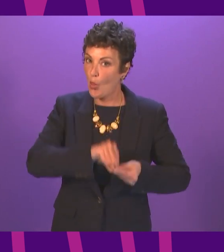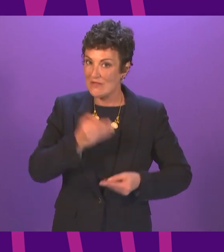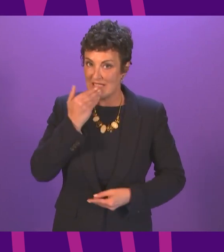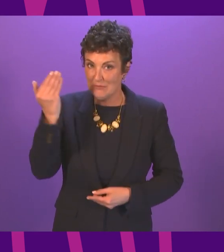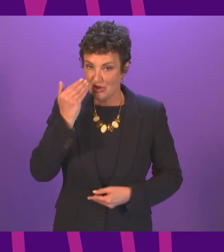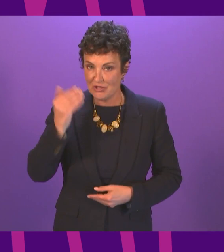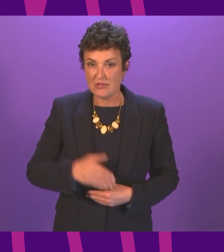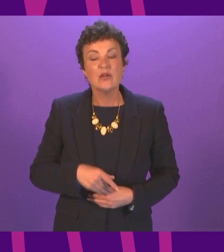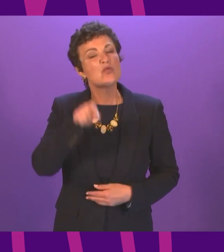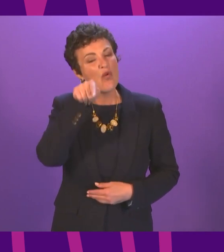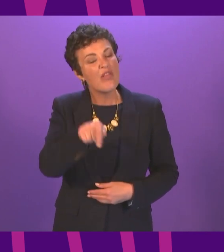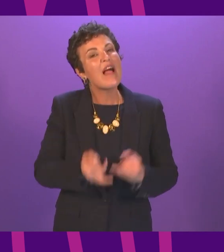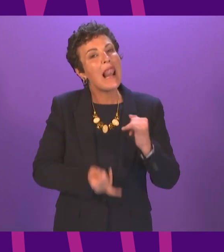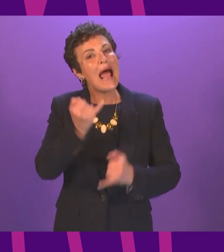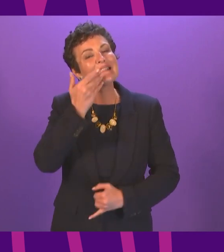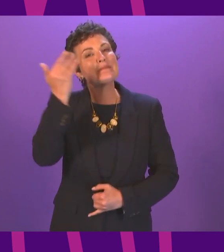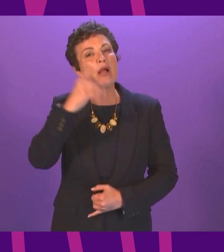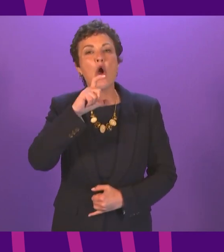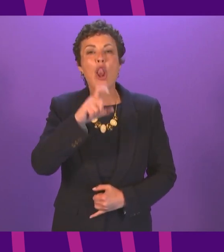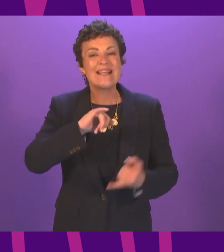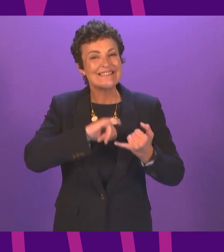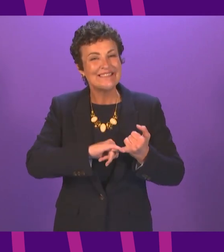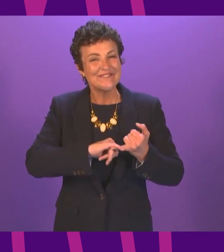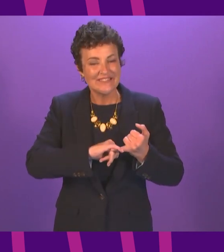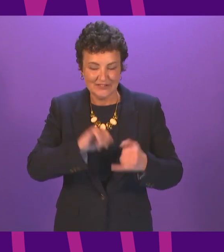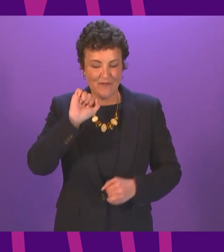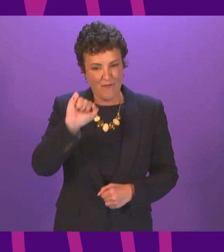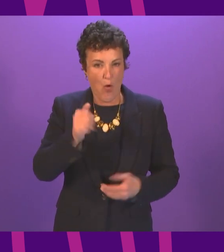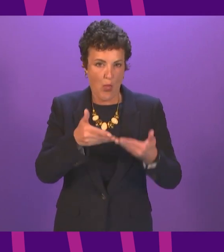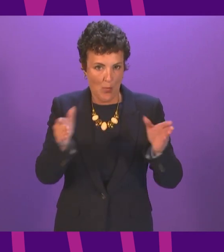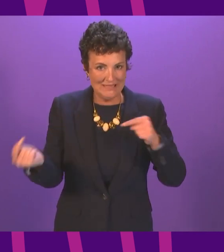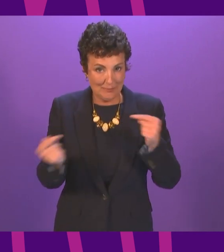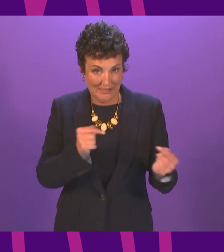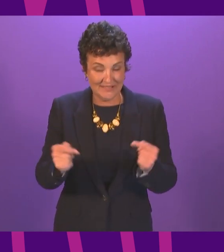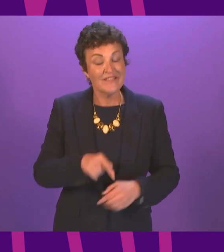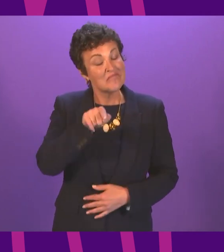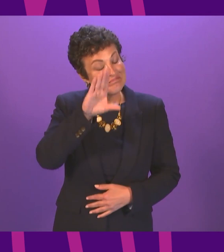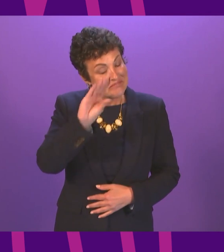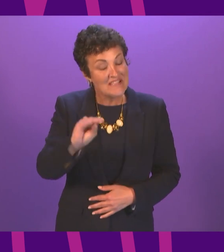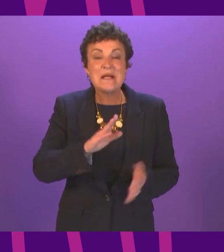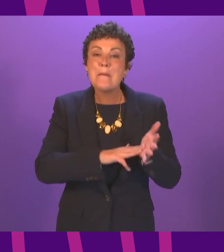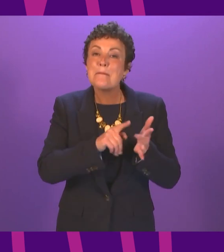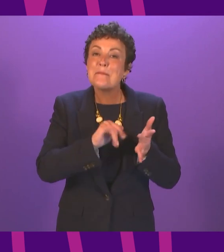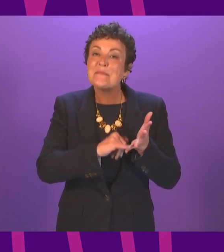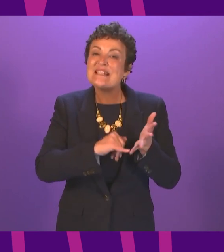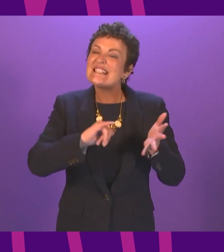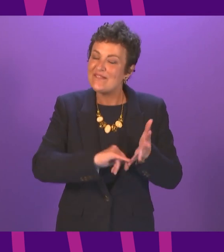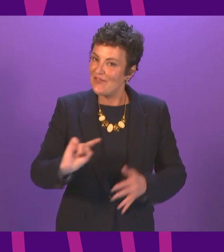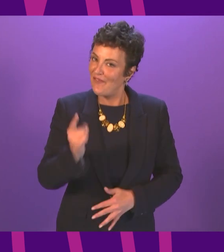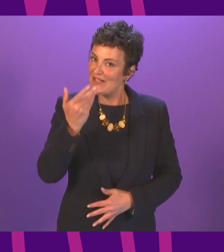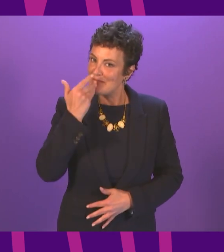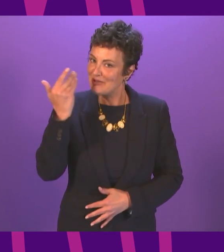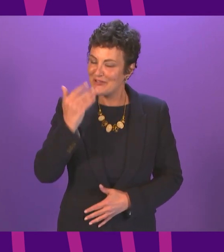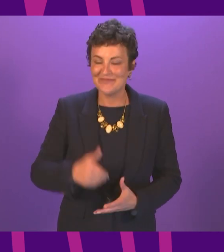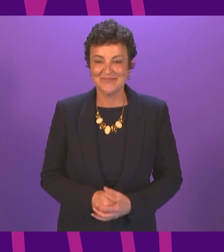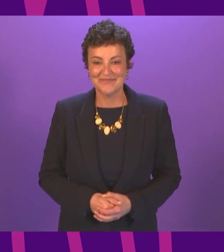speaker in the open debate colette stevenson and members will wish to be aware that this is ms stevenson's first speech in this chamber thank